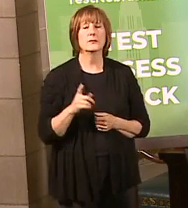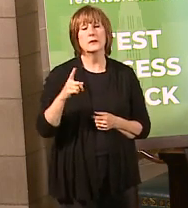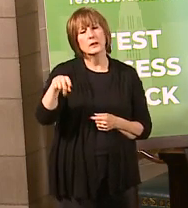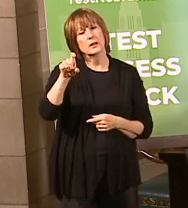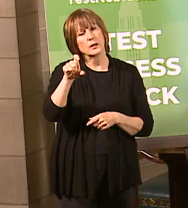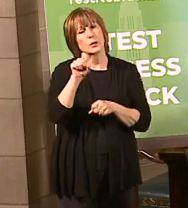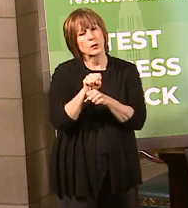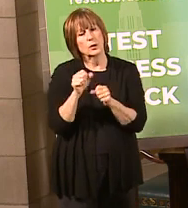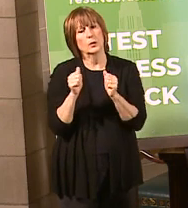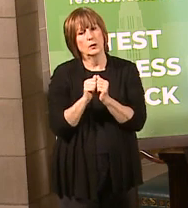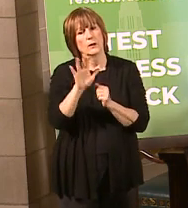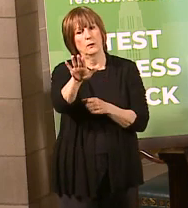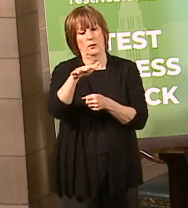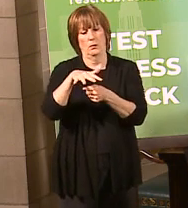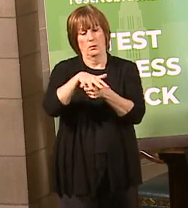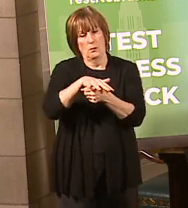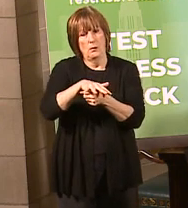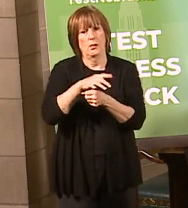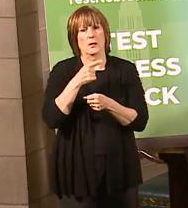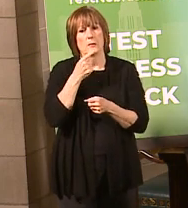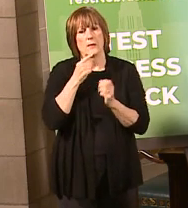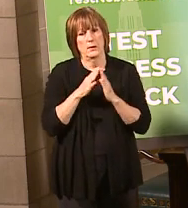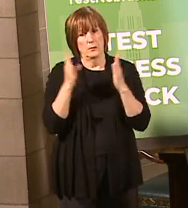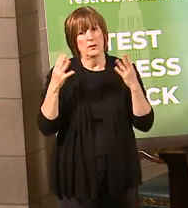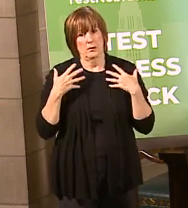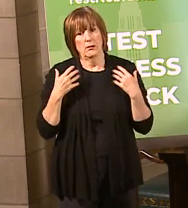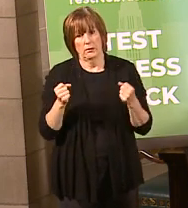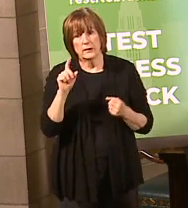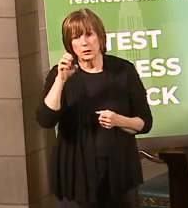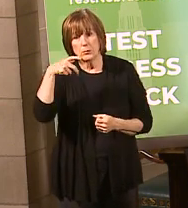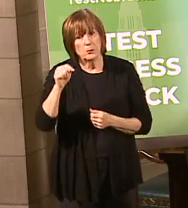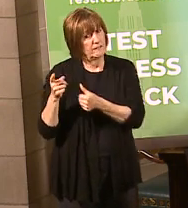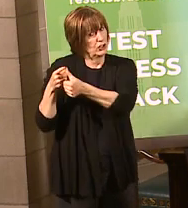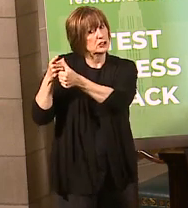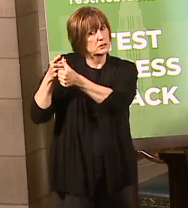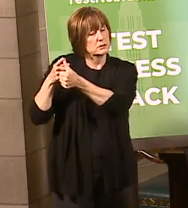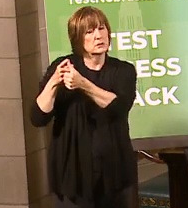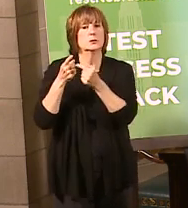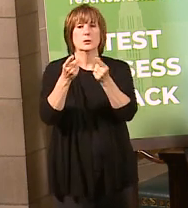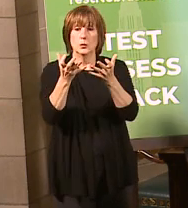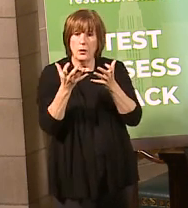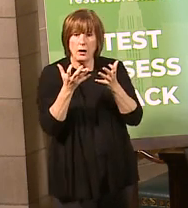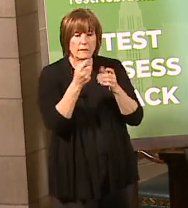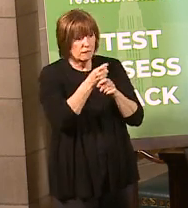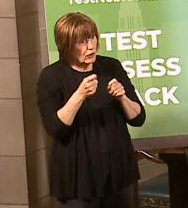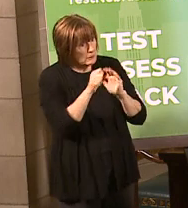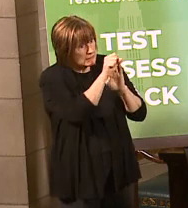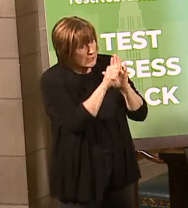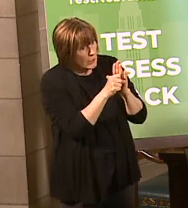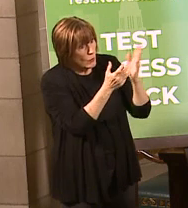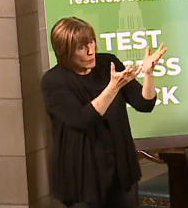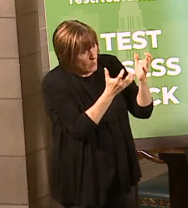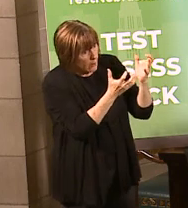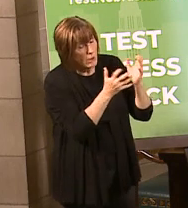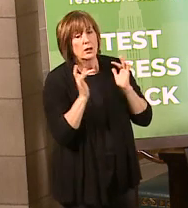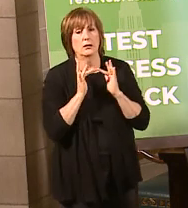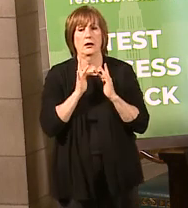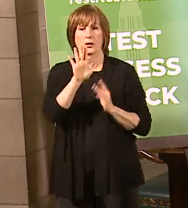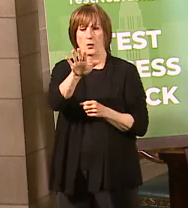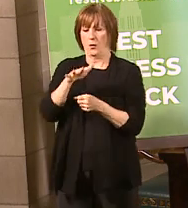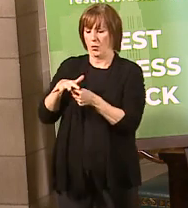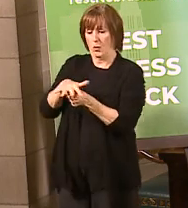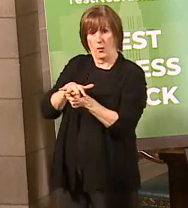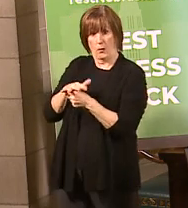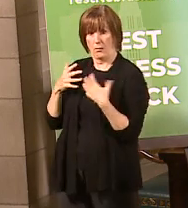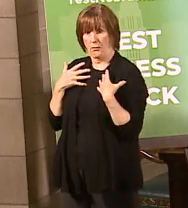to work with their local public health department. So what we do is for people who want to get PPE from the state, you have to contact your local public health department. They